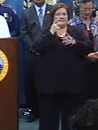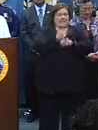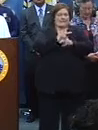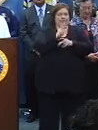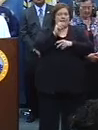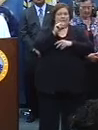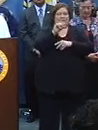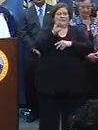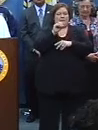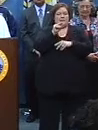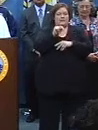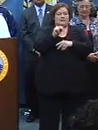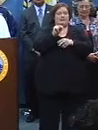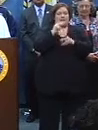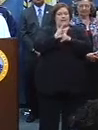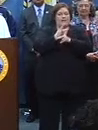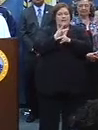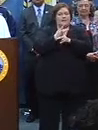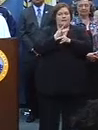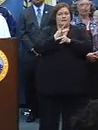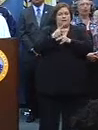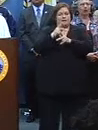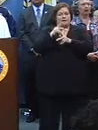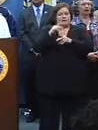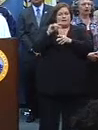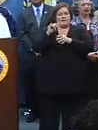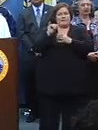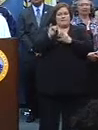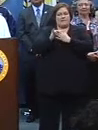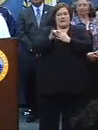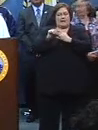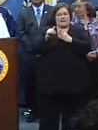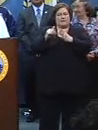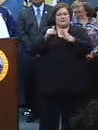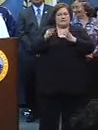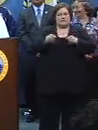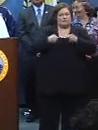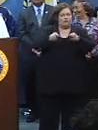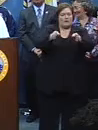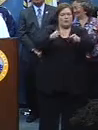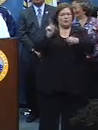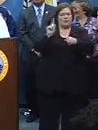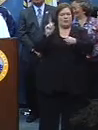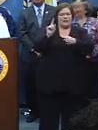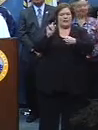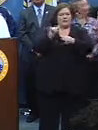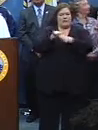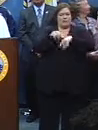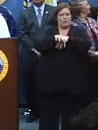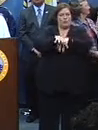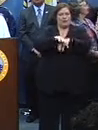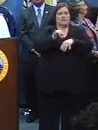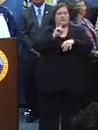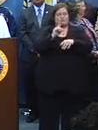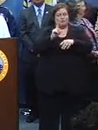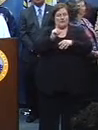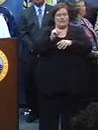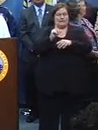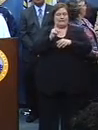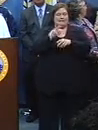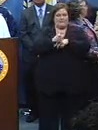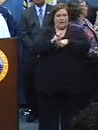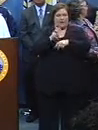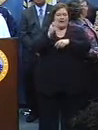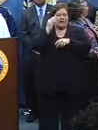along the traditional Mid-City route. That, I know, was very difficult. It was a minute-by-minute,